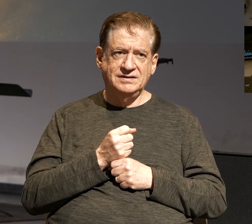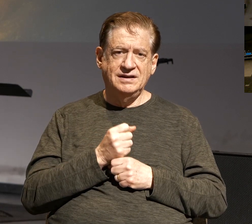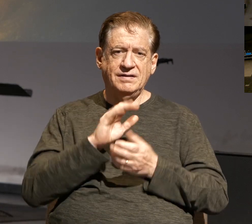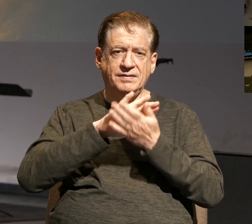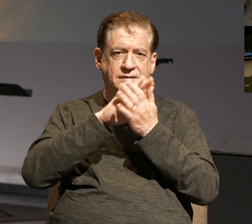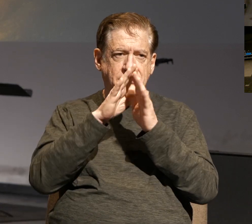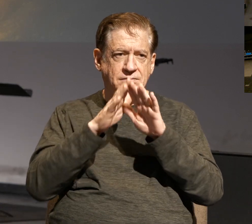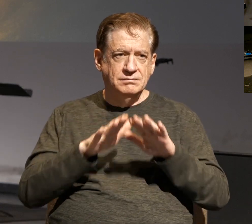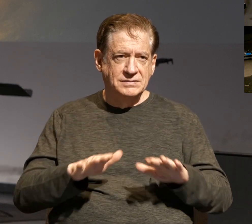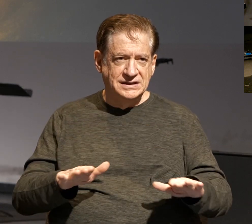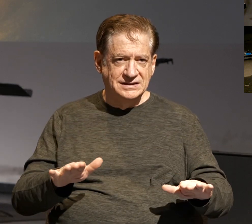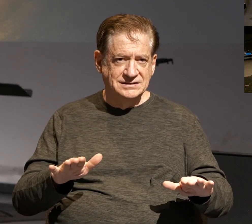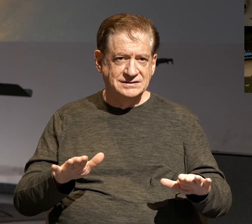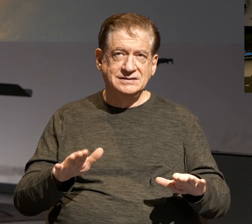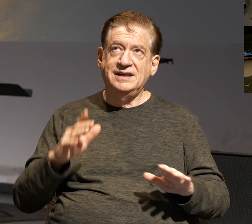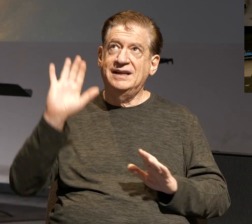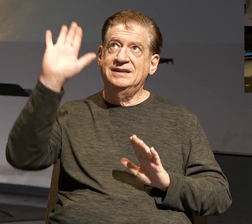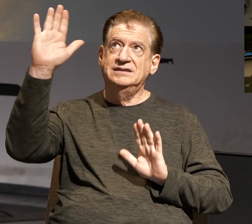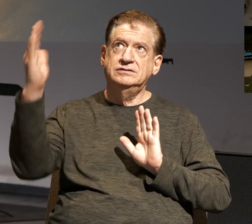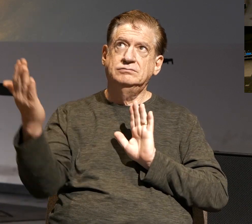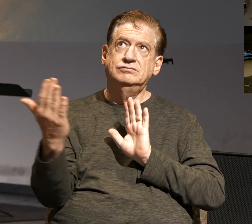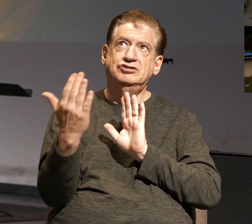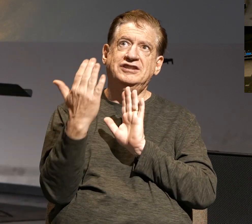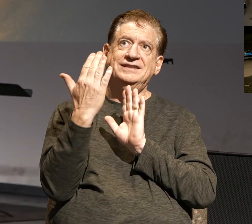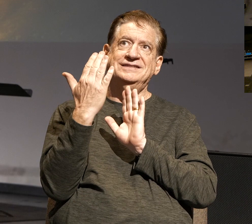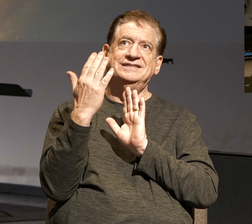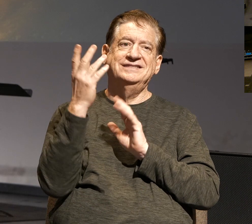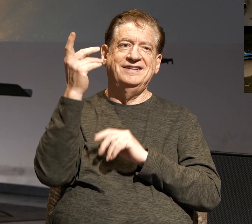and presence and of God.